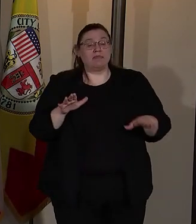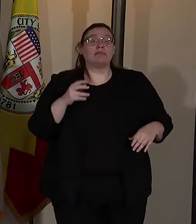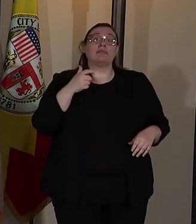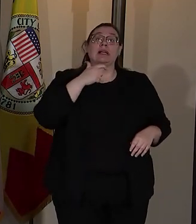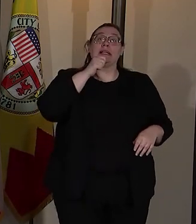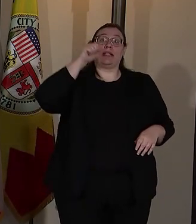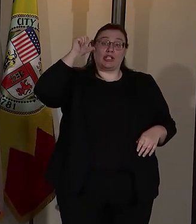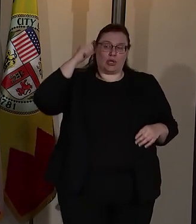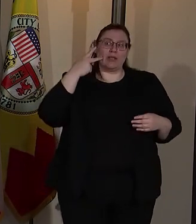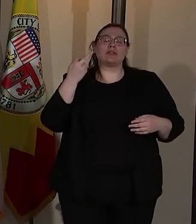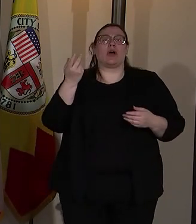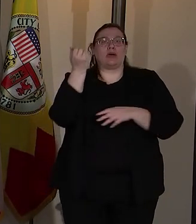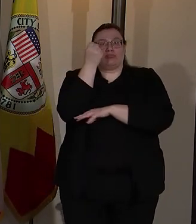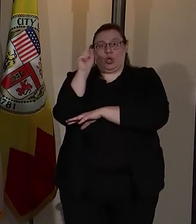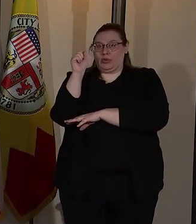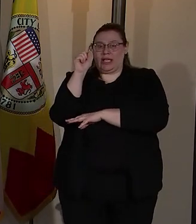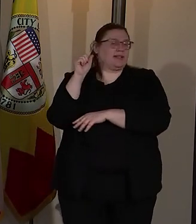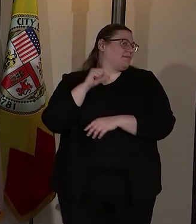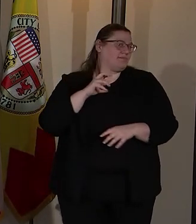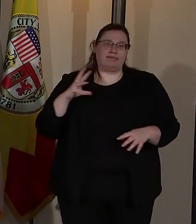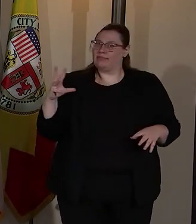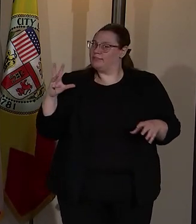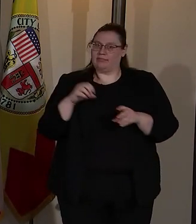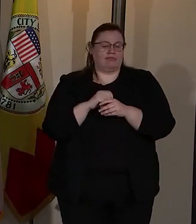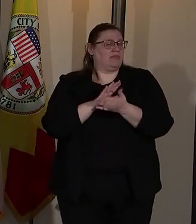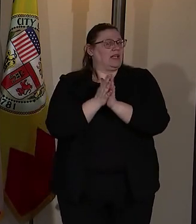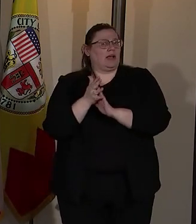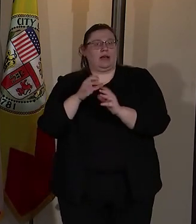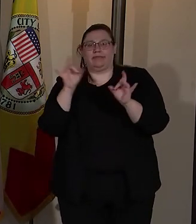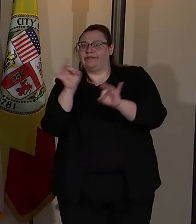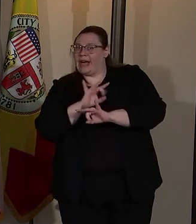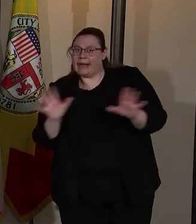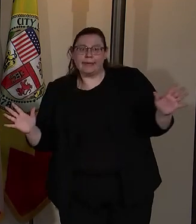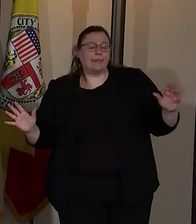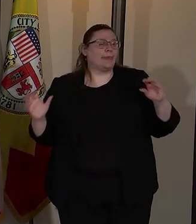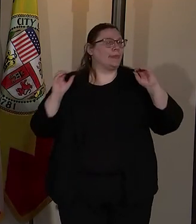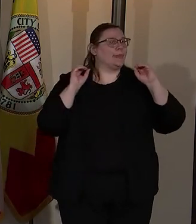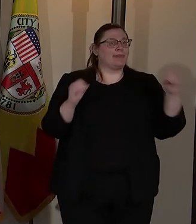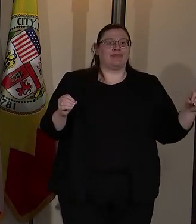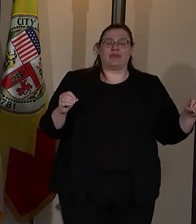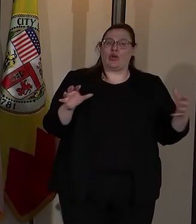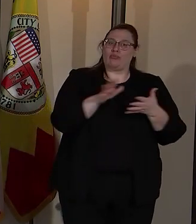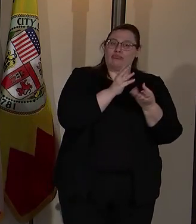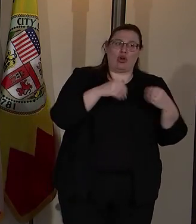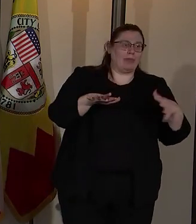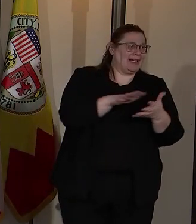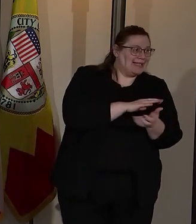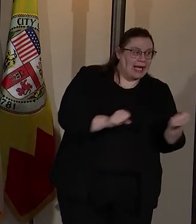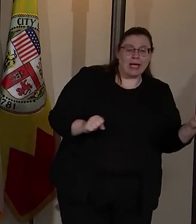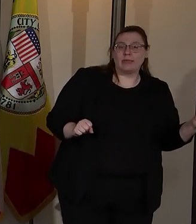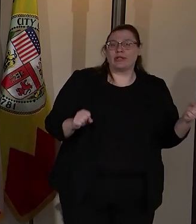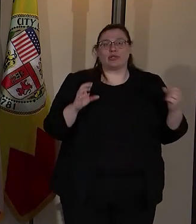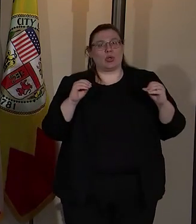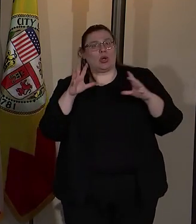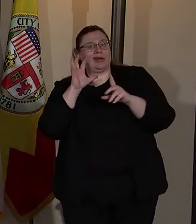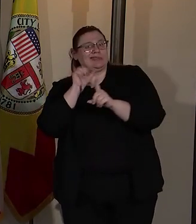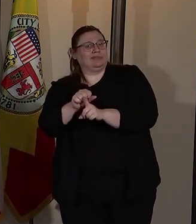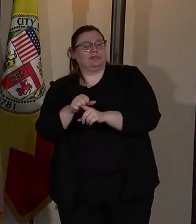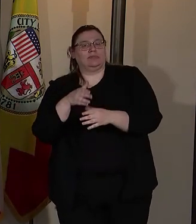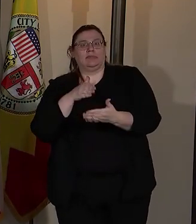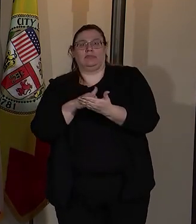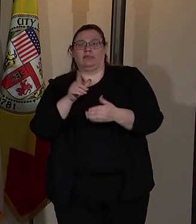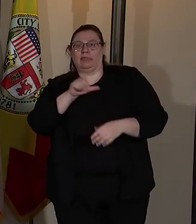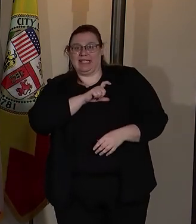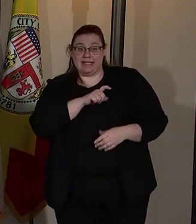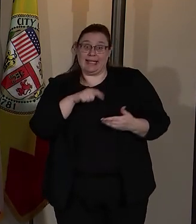yesterday protests that did not devolve into violence, did not have instances of property damage or attacks against police officers. The